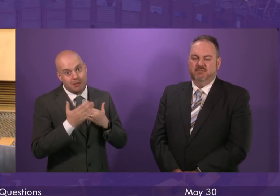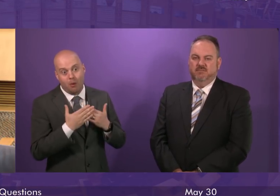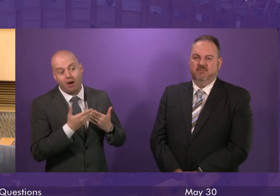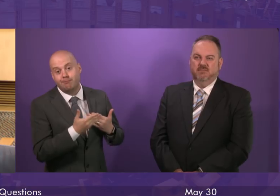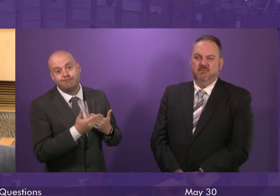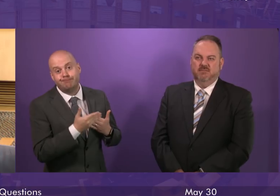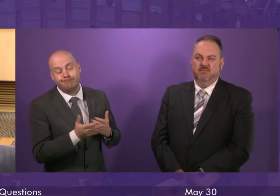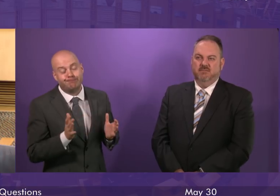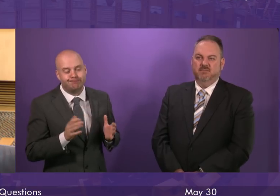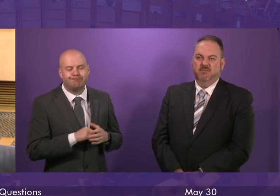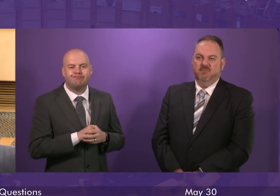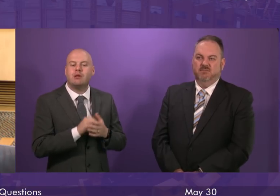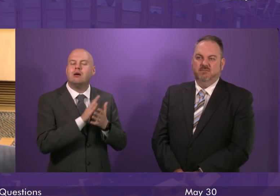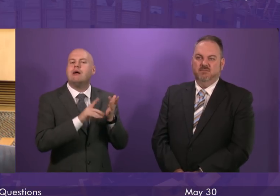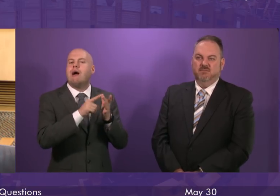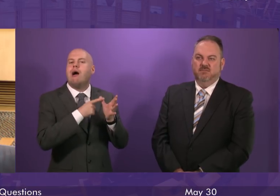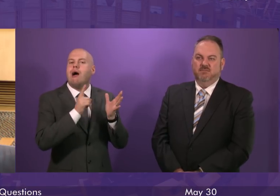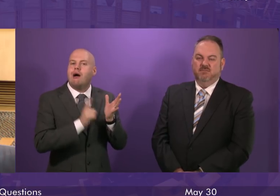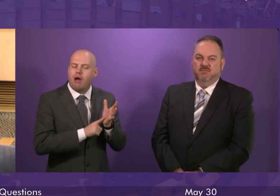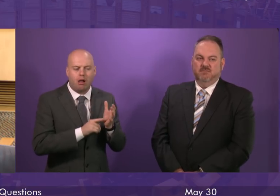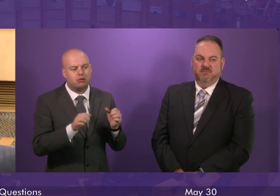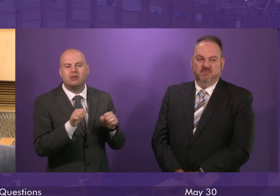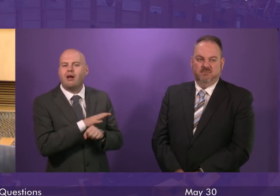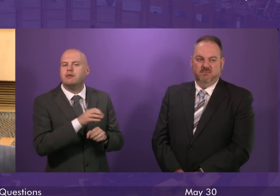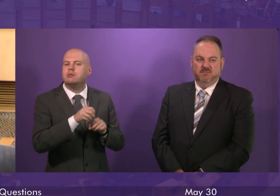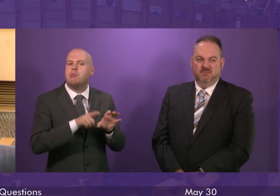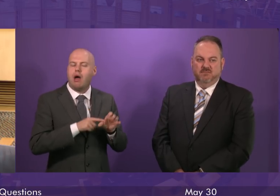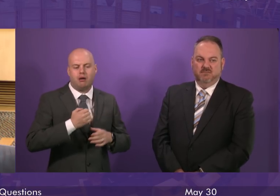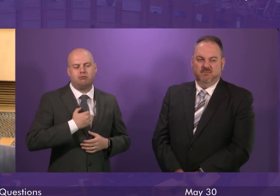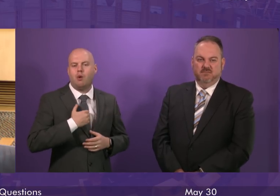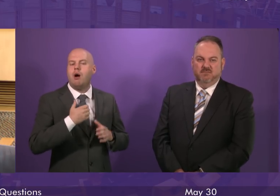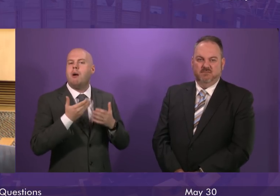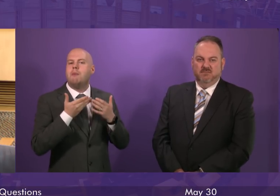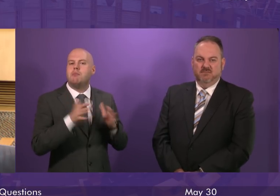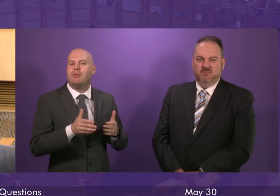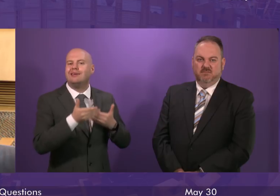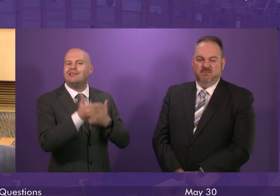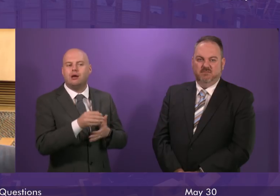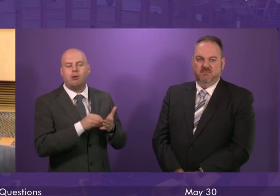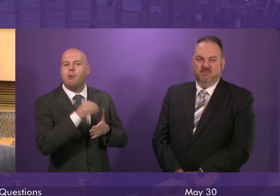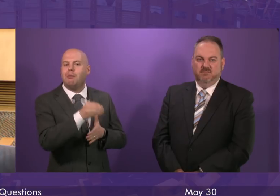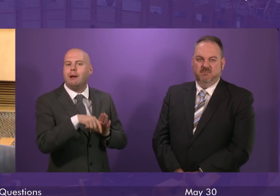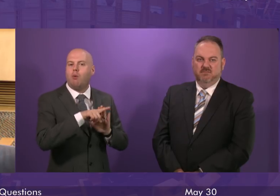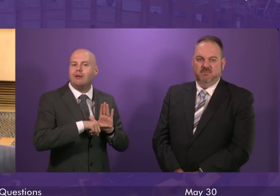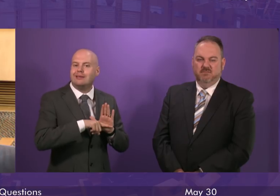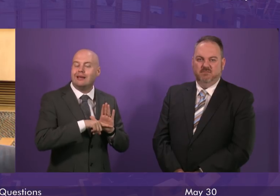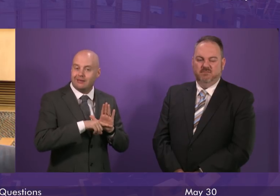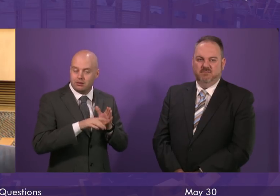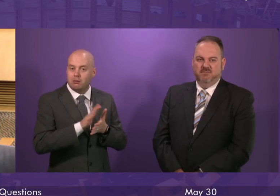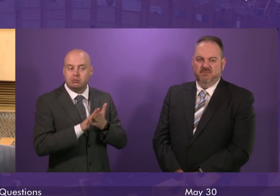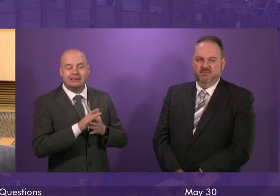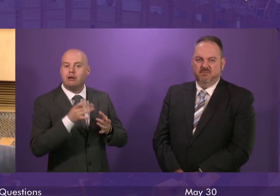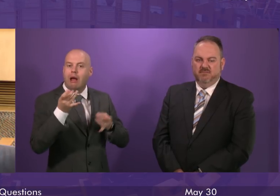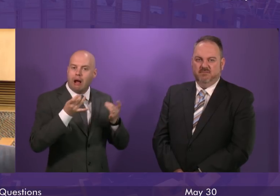Hial, of course, is covered by public sector pay policy. The policy sets parameters within which Highlands and Islands Airport can negotiate